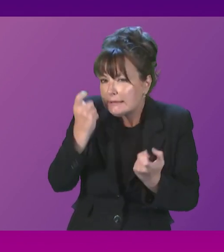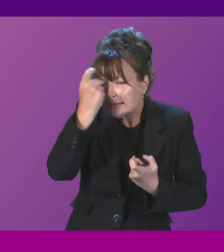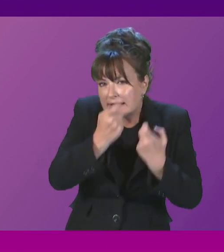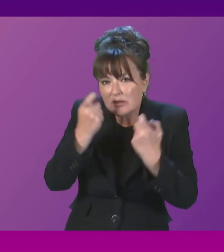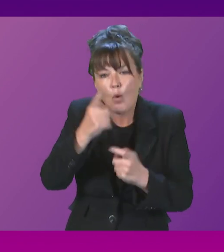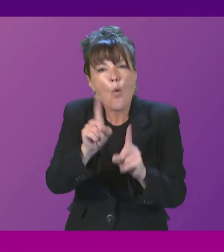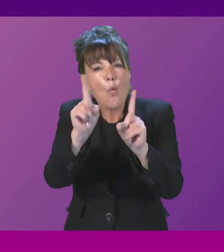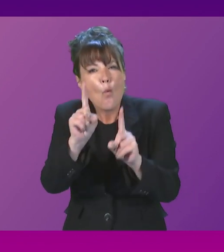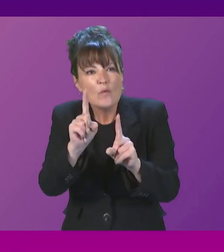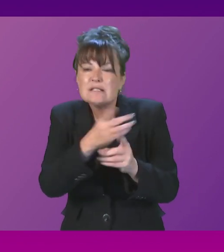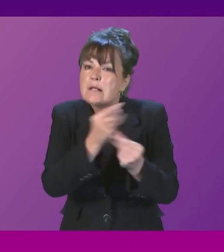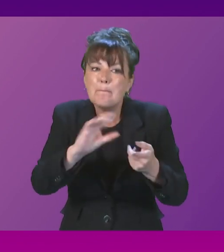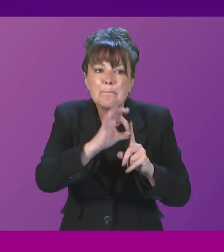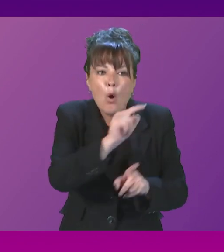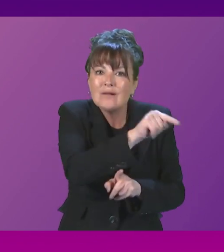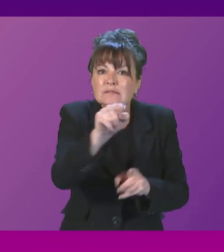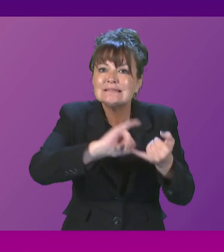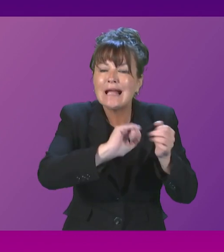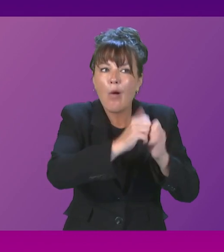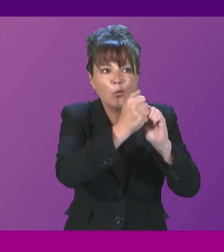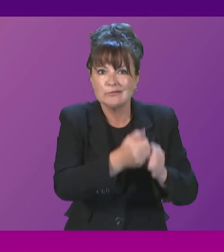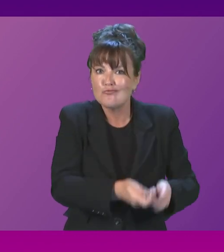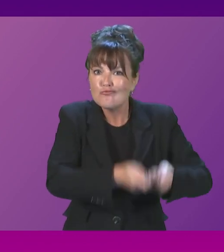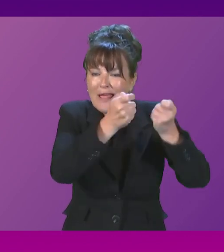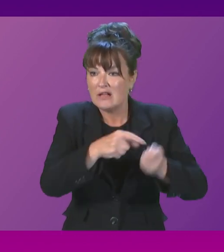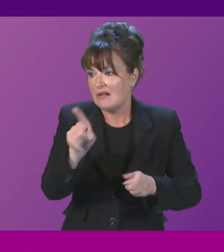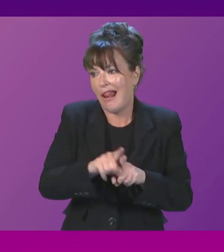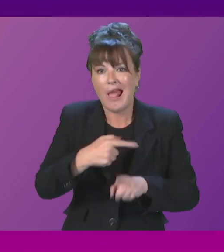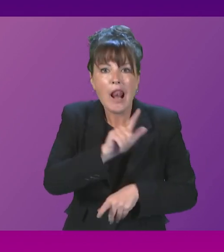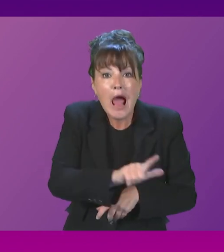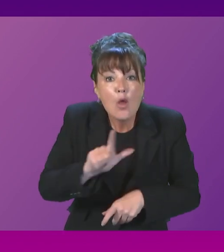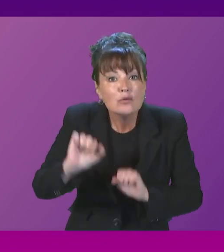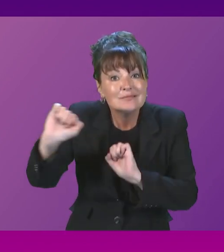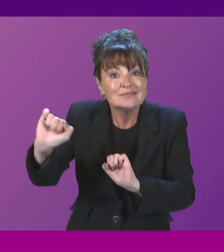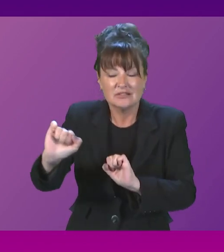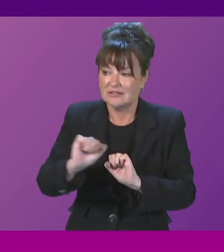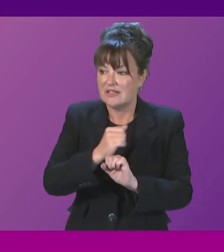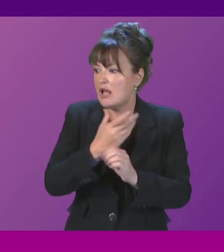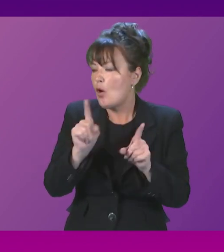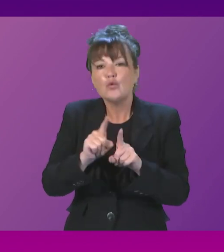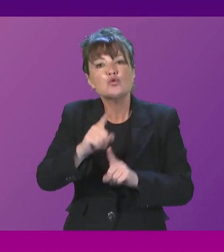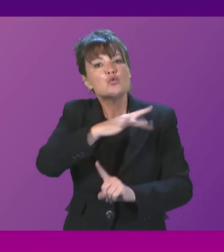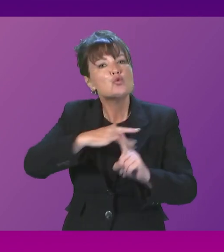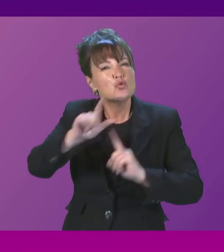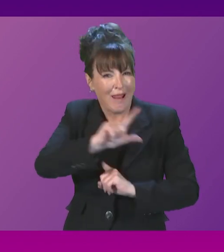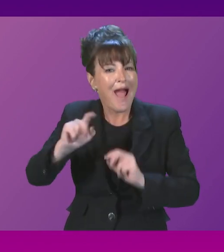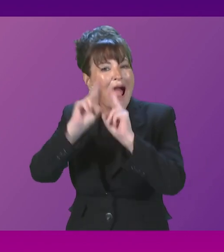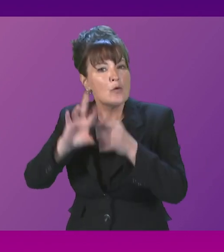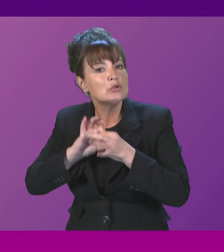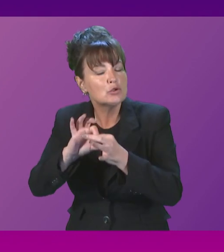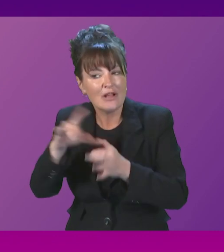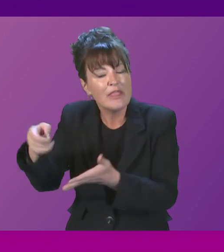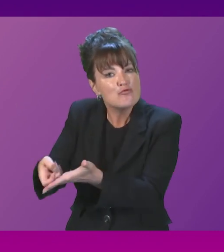points that have been made by other stakeholders, including by landlords, including within that social landlords, and we will